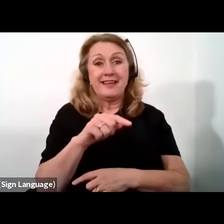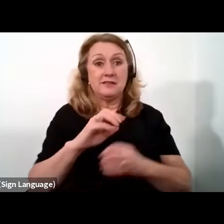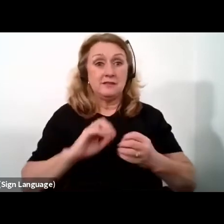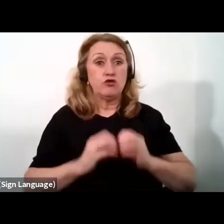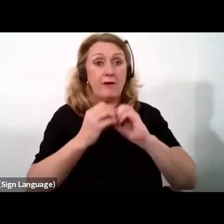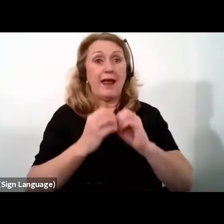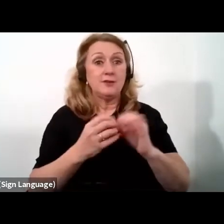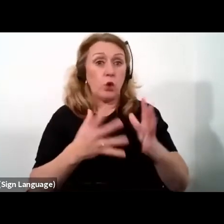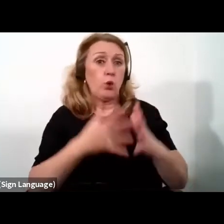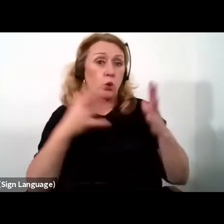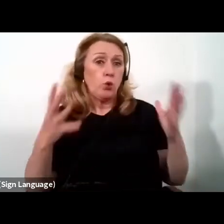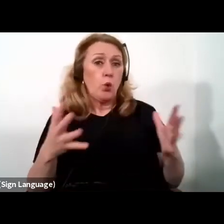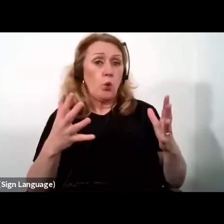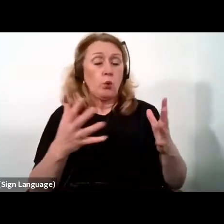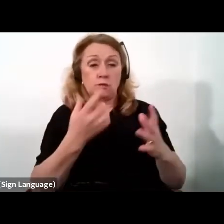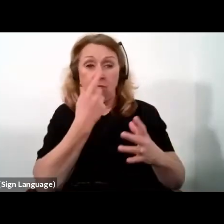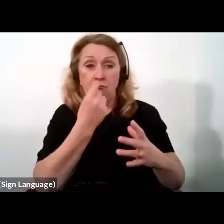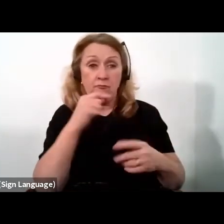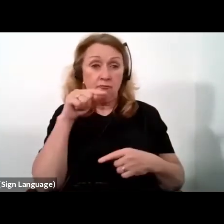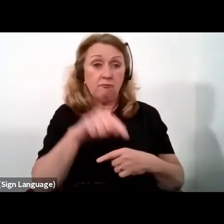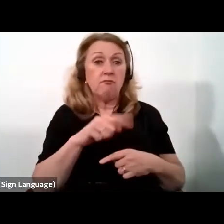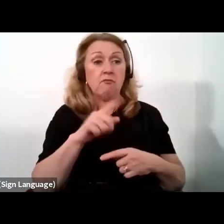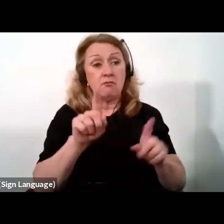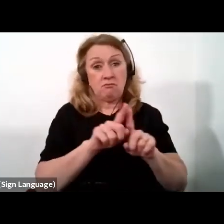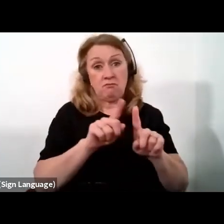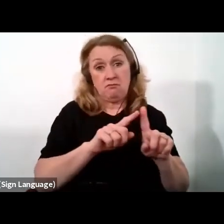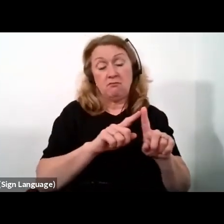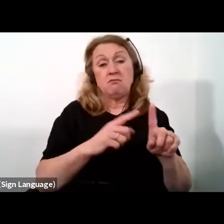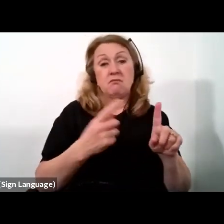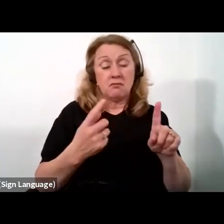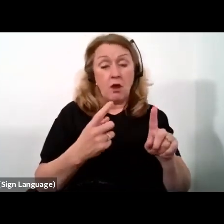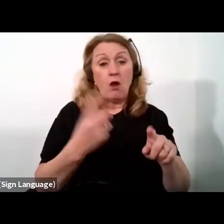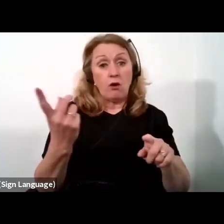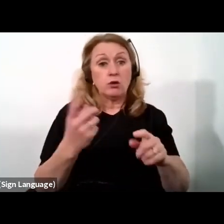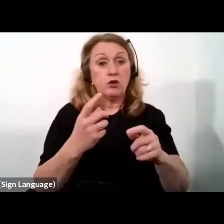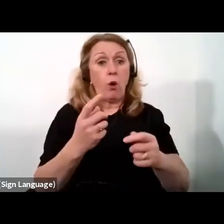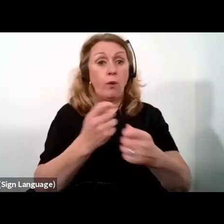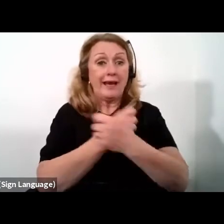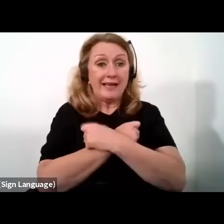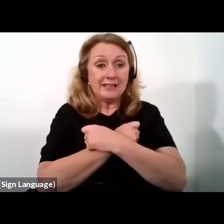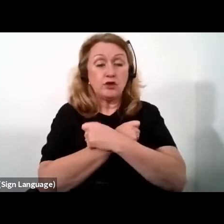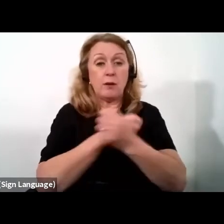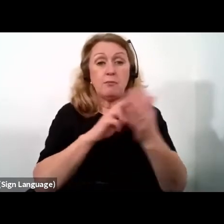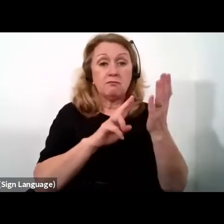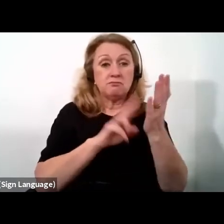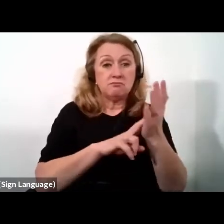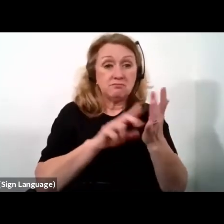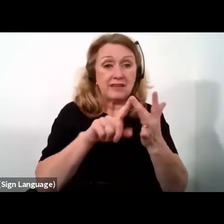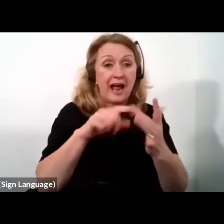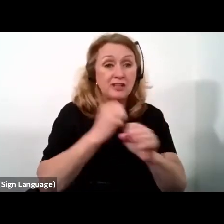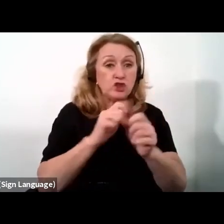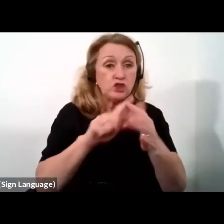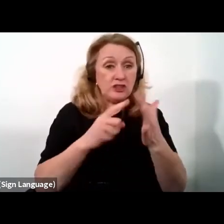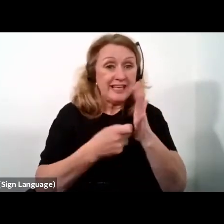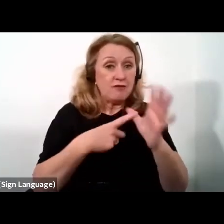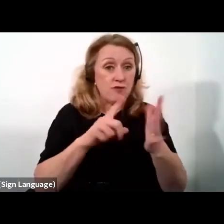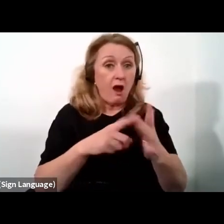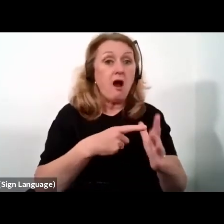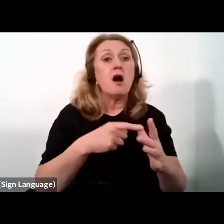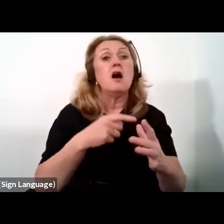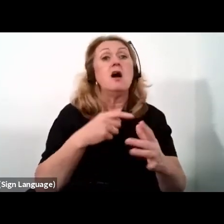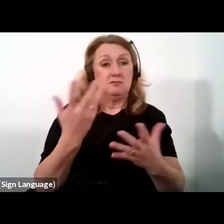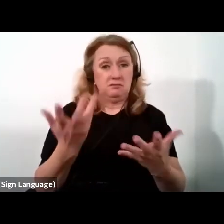continent, not only for countries such as South Africa, Egypt and Nigeria, all regional art performers in the Global